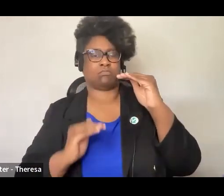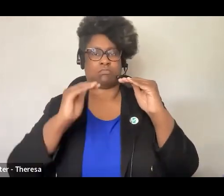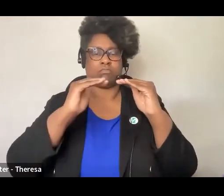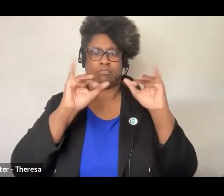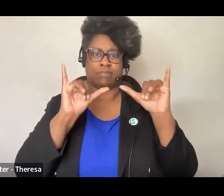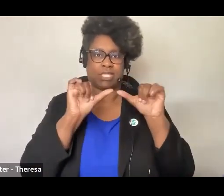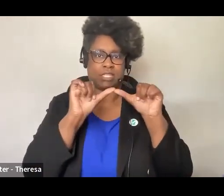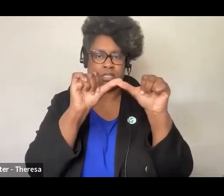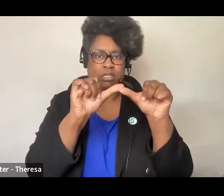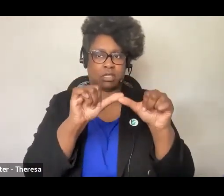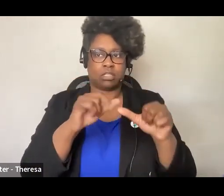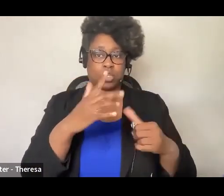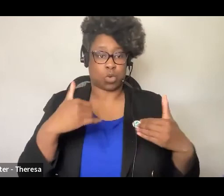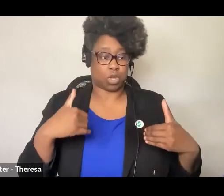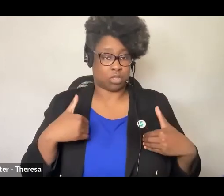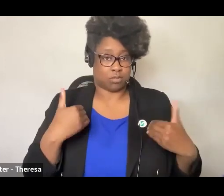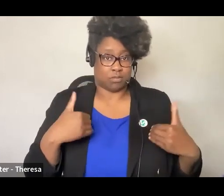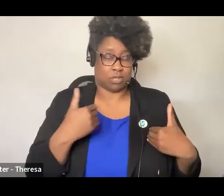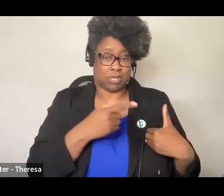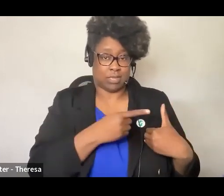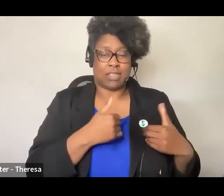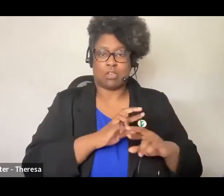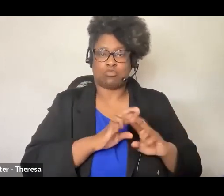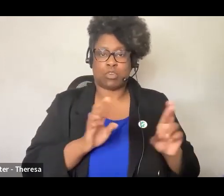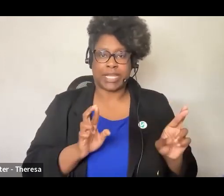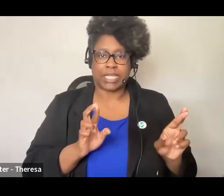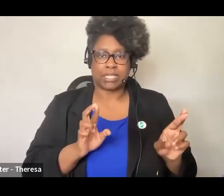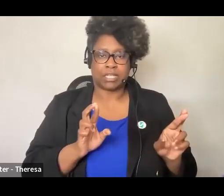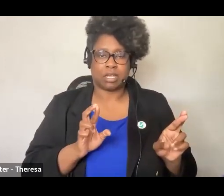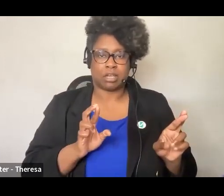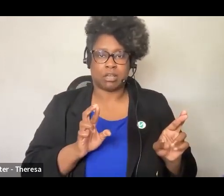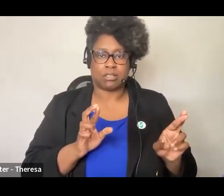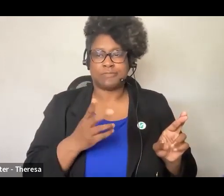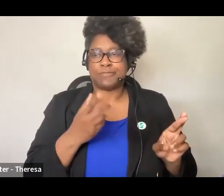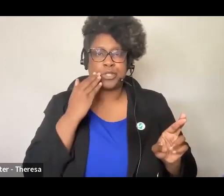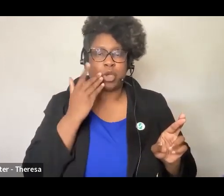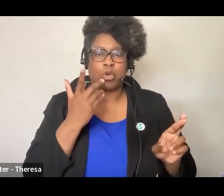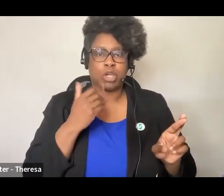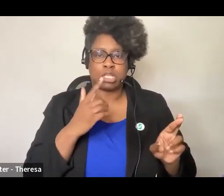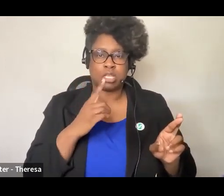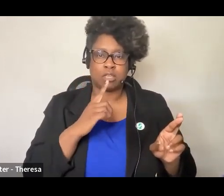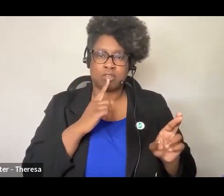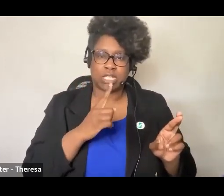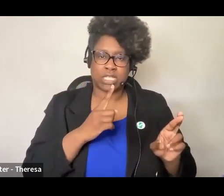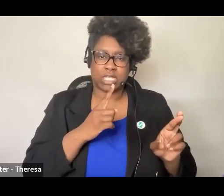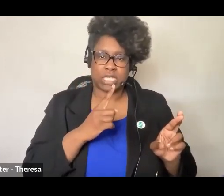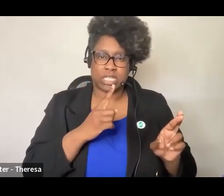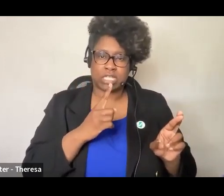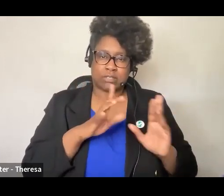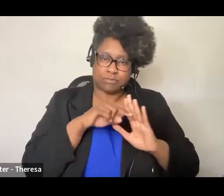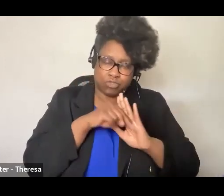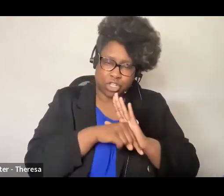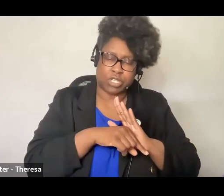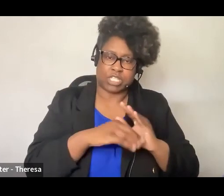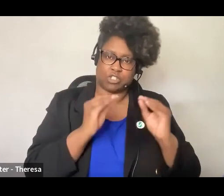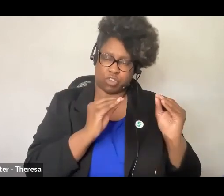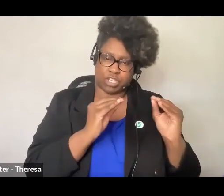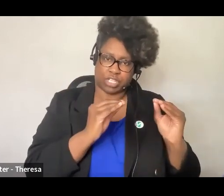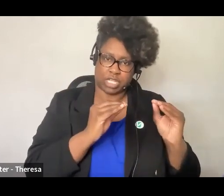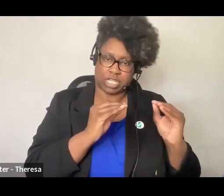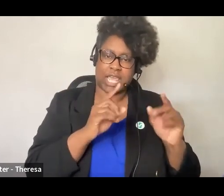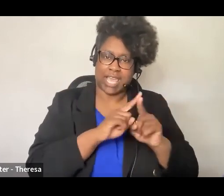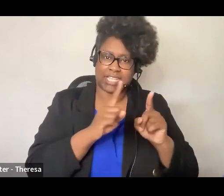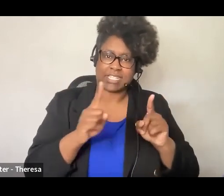at an early age and so that they're all ready for rigorous instruction as they move through the grades rather than what we see as